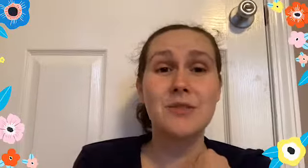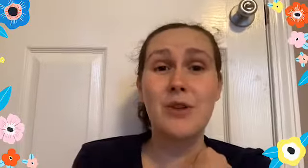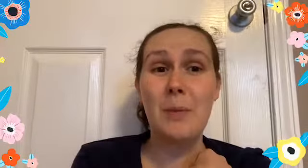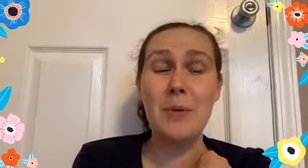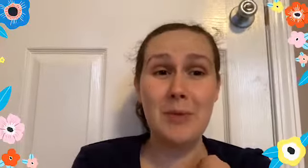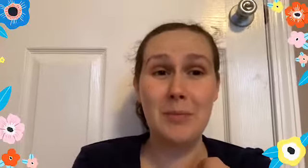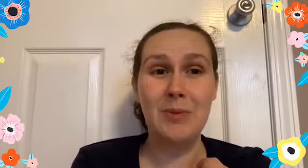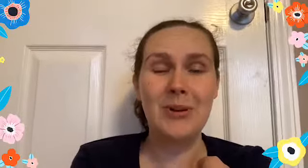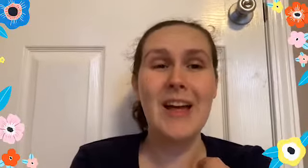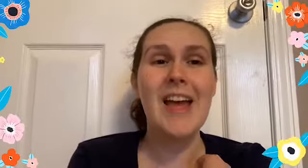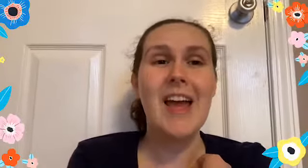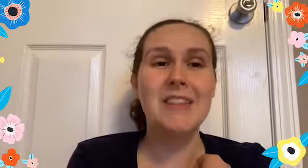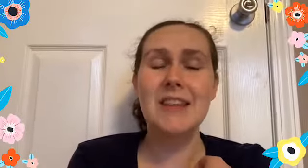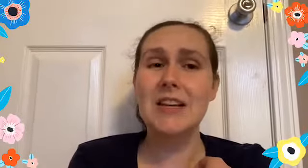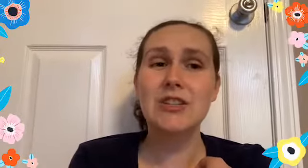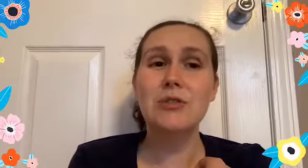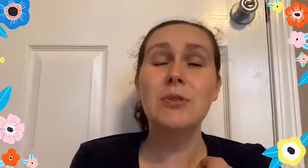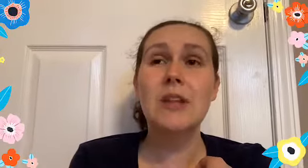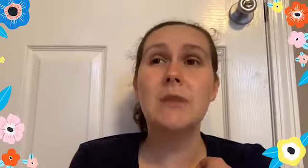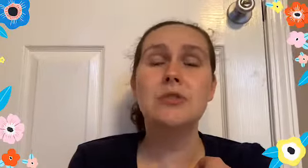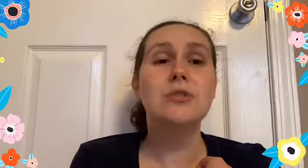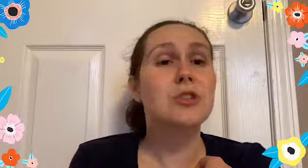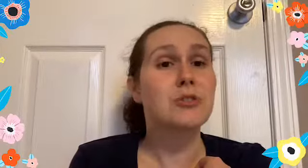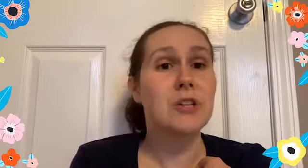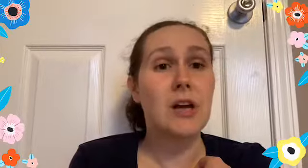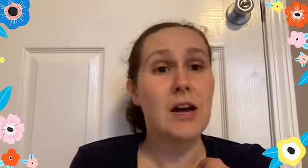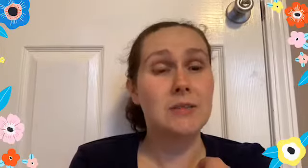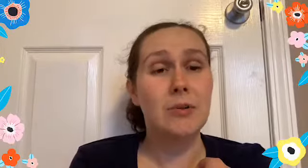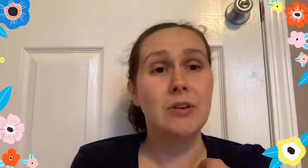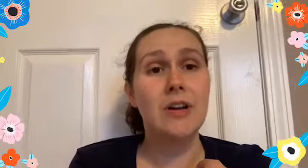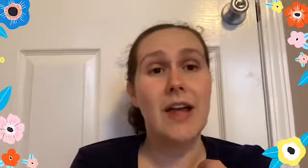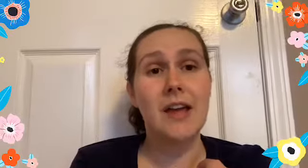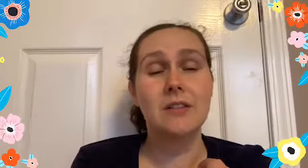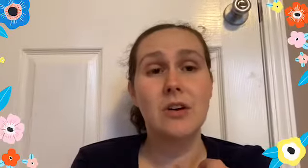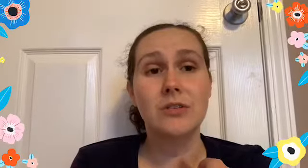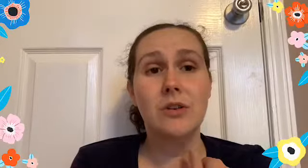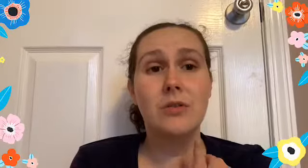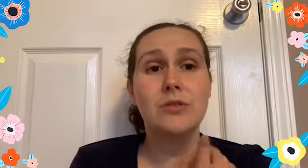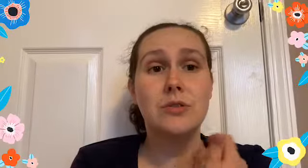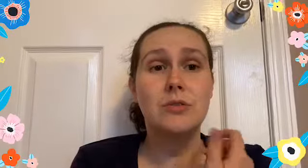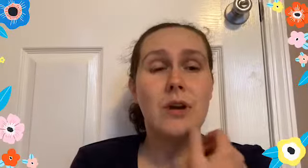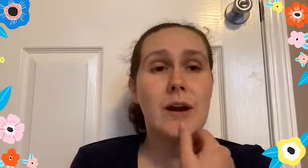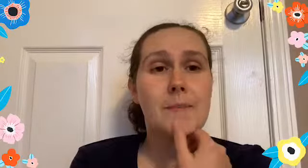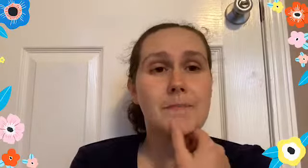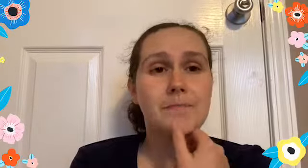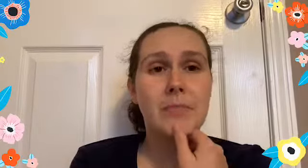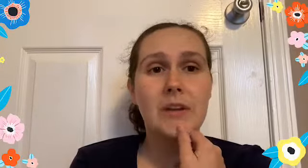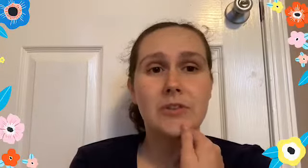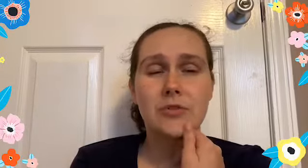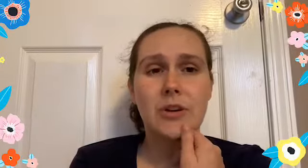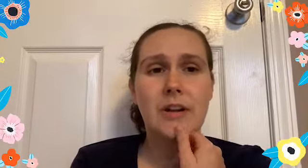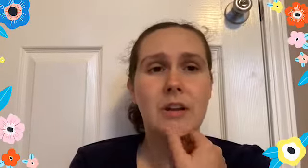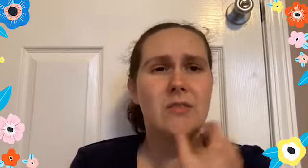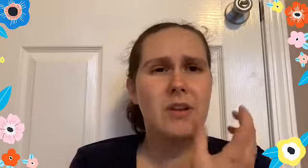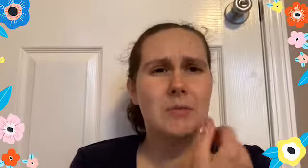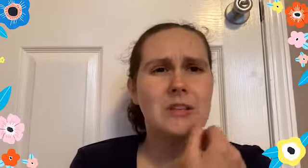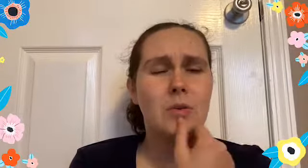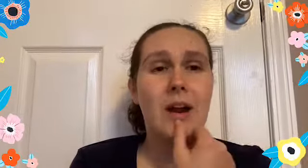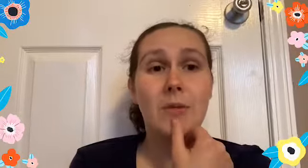from people and then they distribute them to children in the hospital and also to children and families who are at